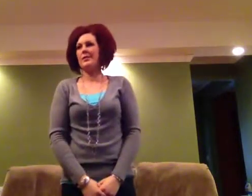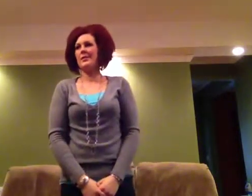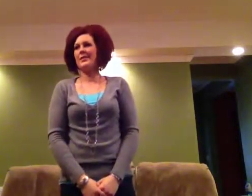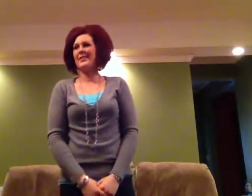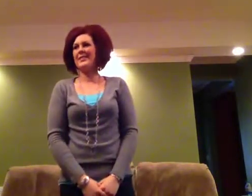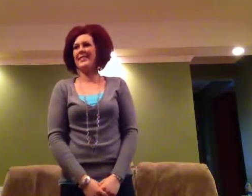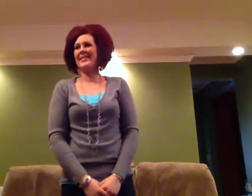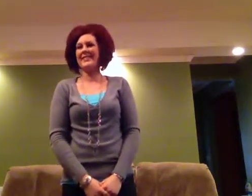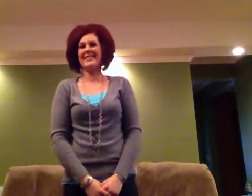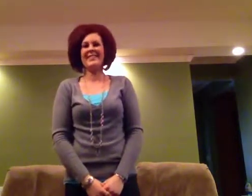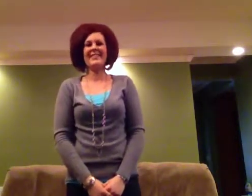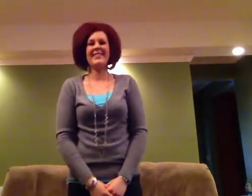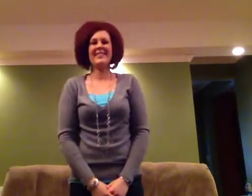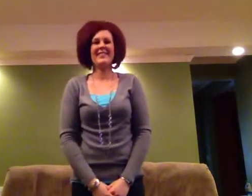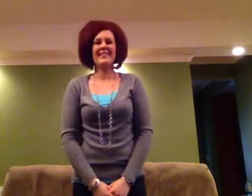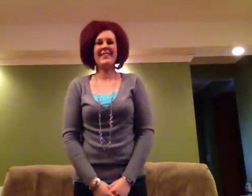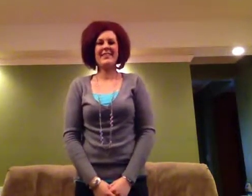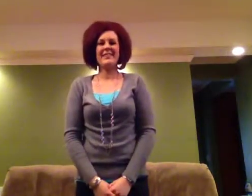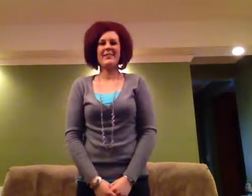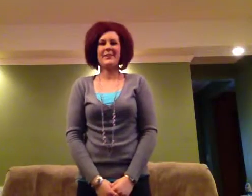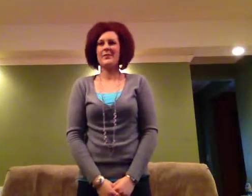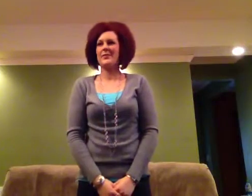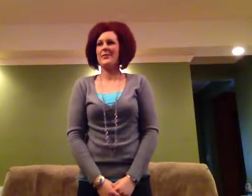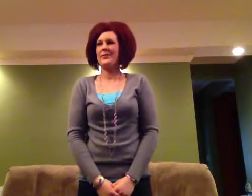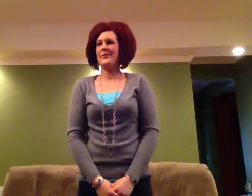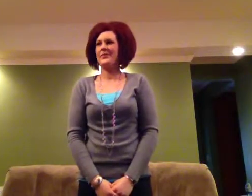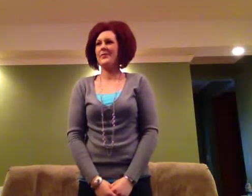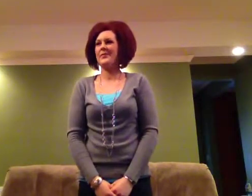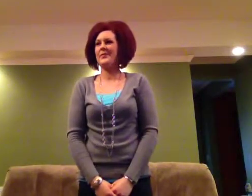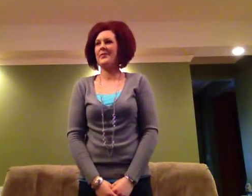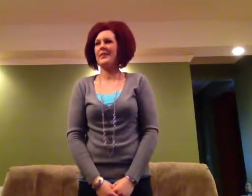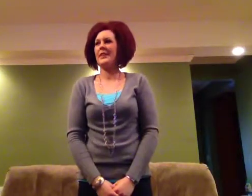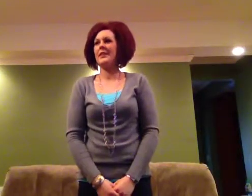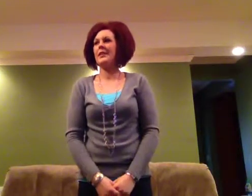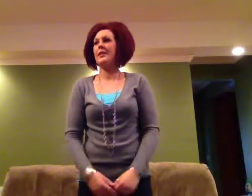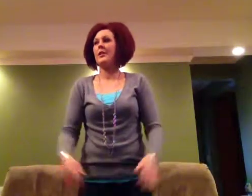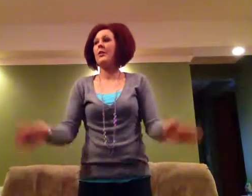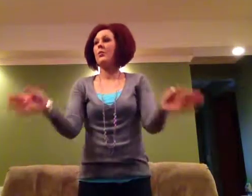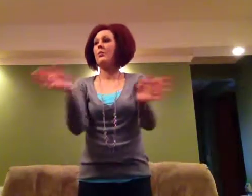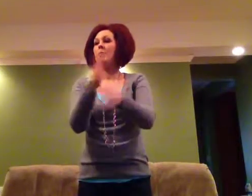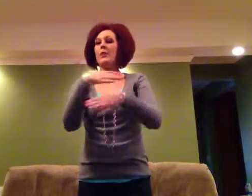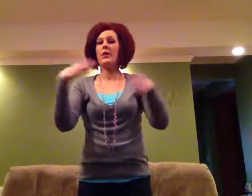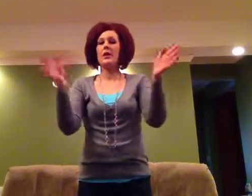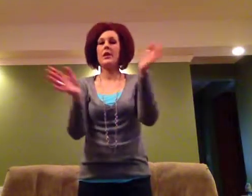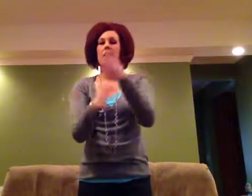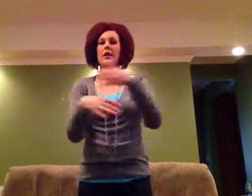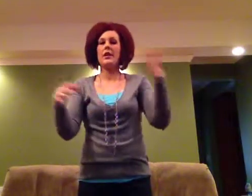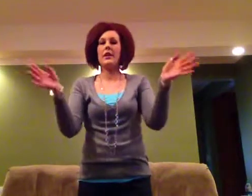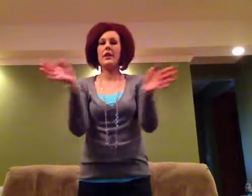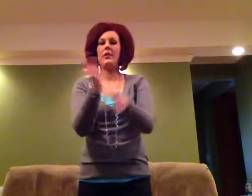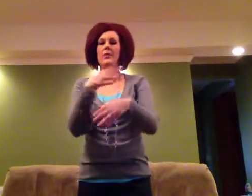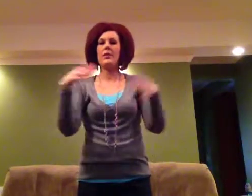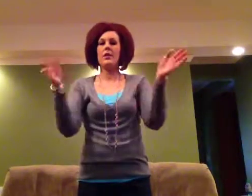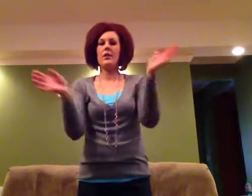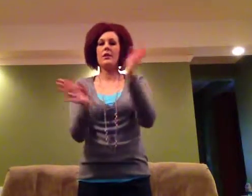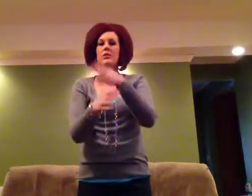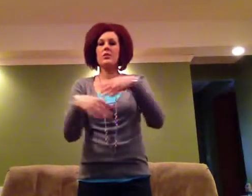are healed. are healed. What can wash